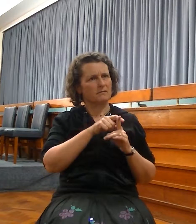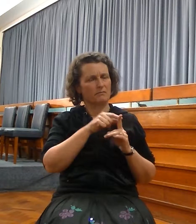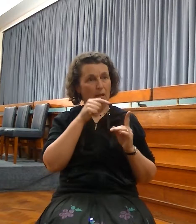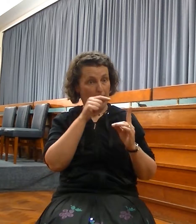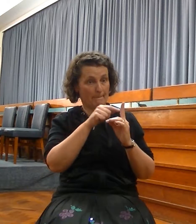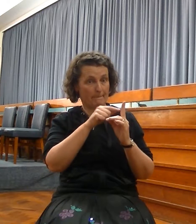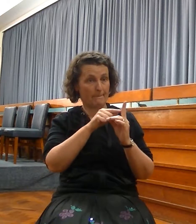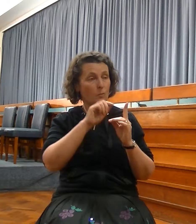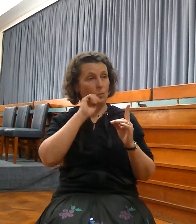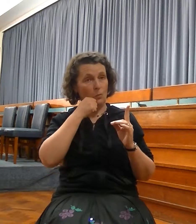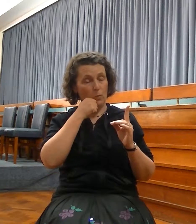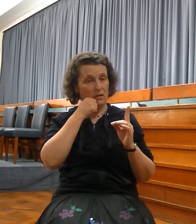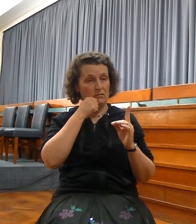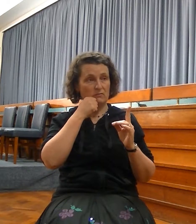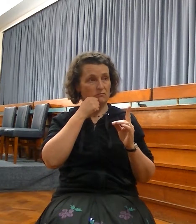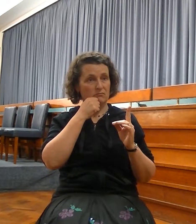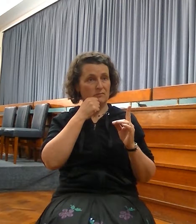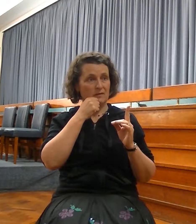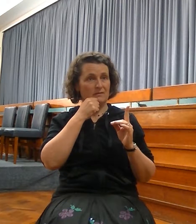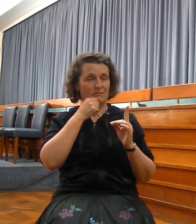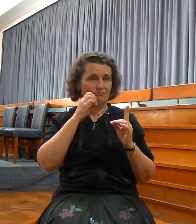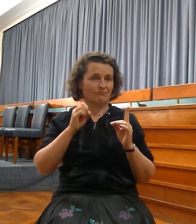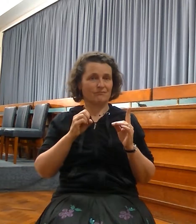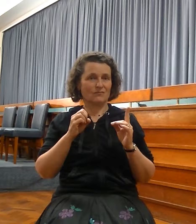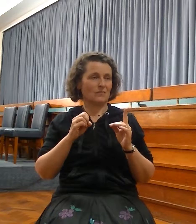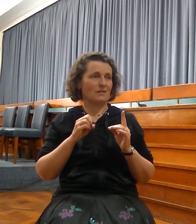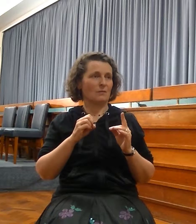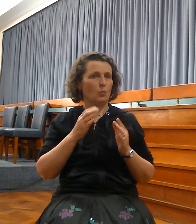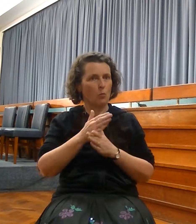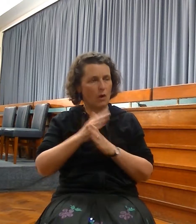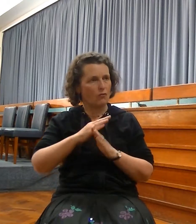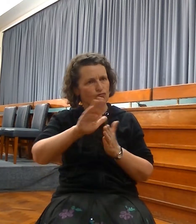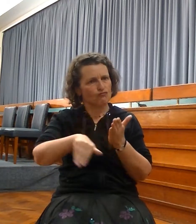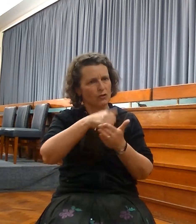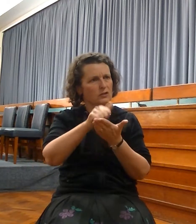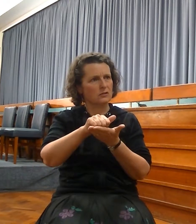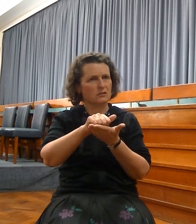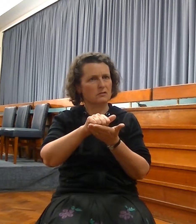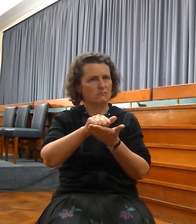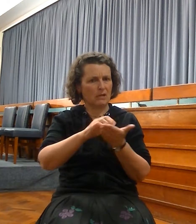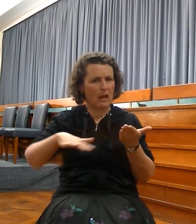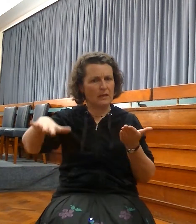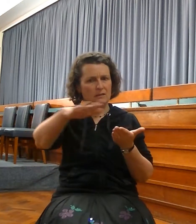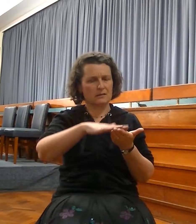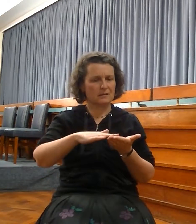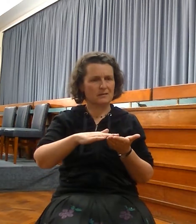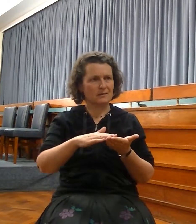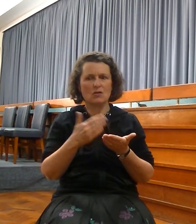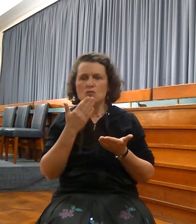In those, that's Christ obviously. In those days shall Judah be saved, and Jerusalem shall dwell safely.